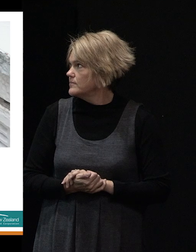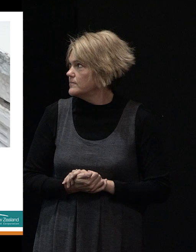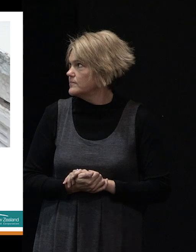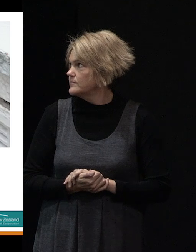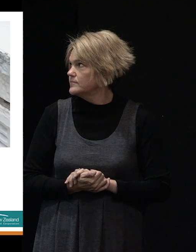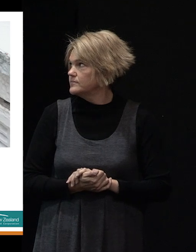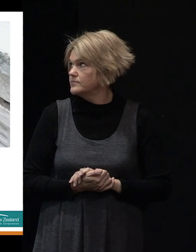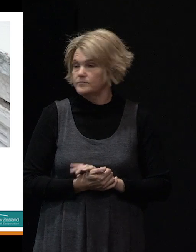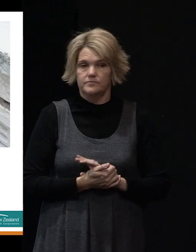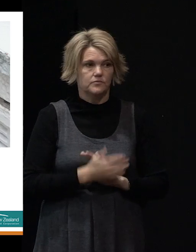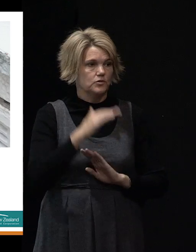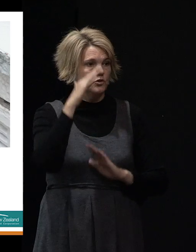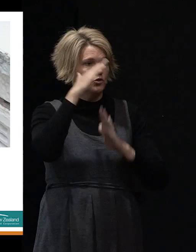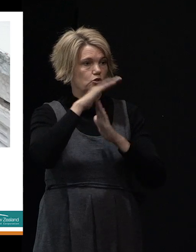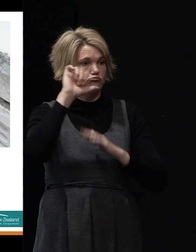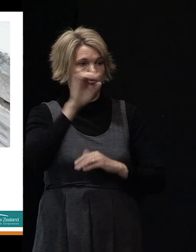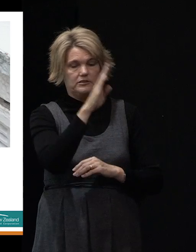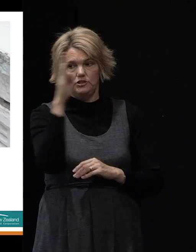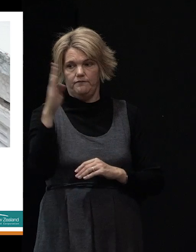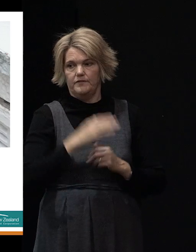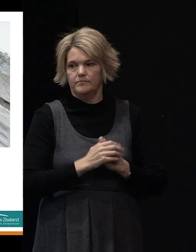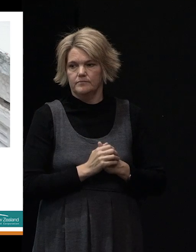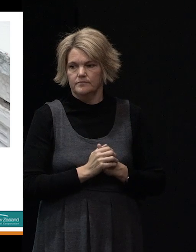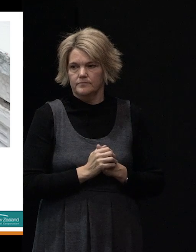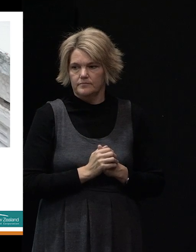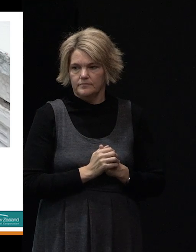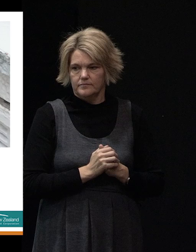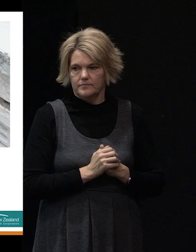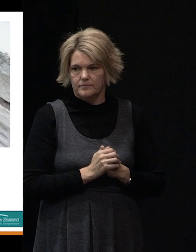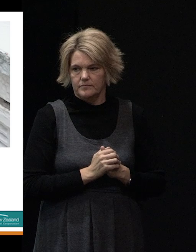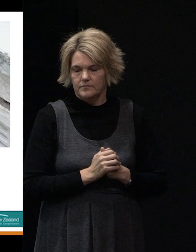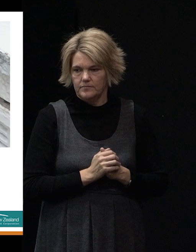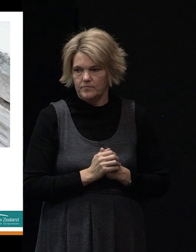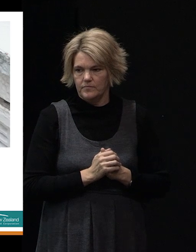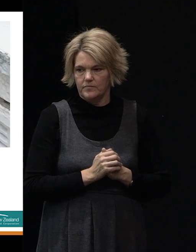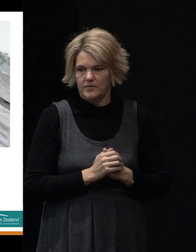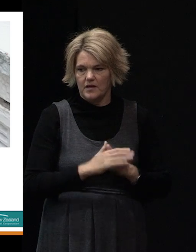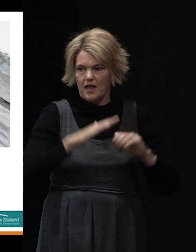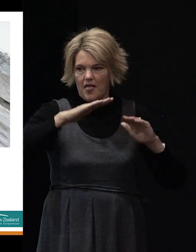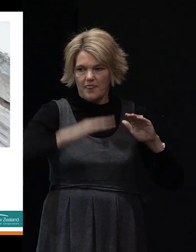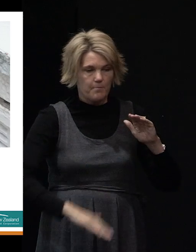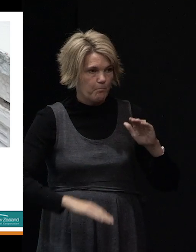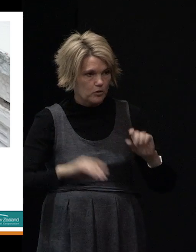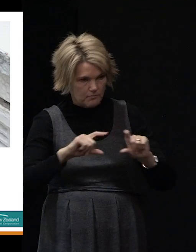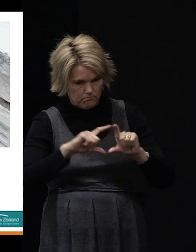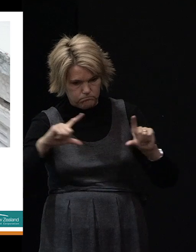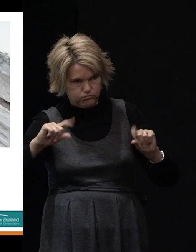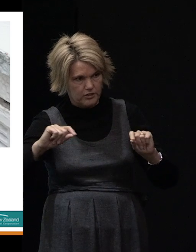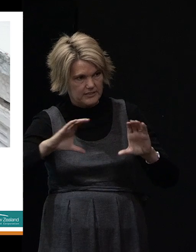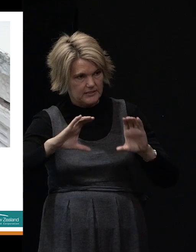right photo there shows where the bottom brick courses have moved